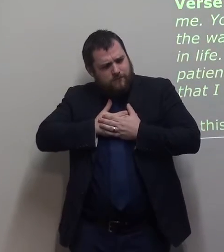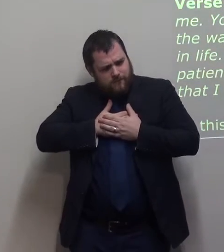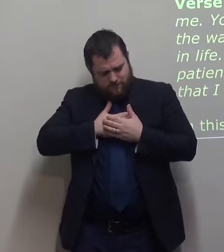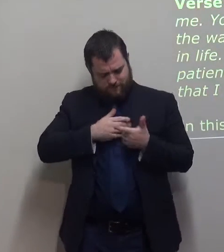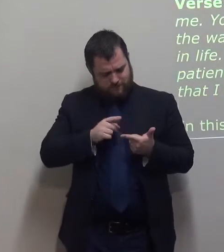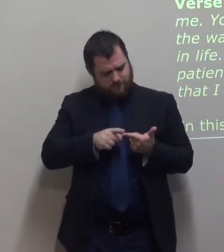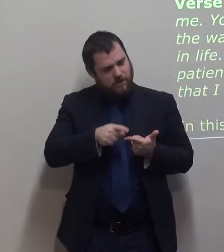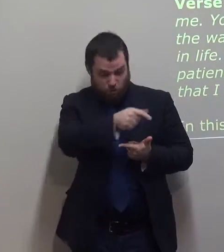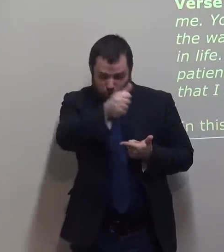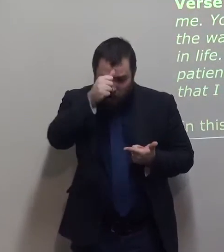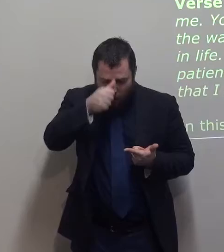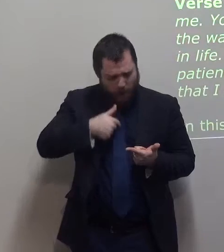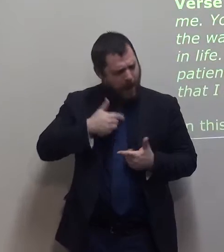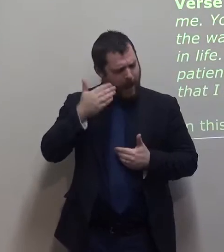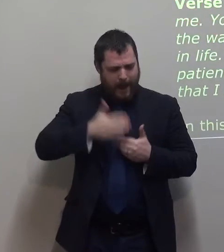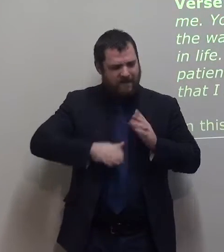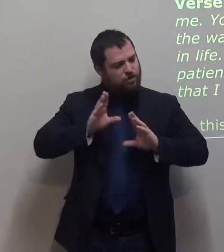know that never stop trying and break it.